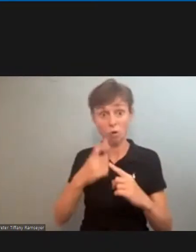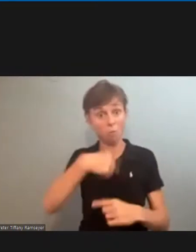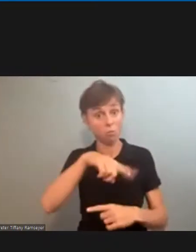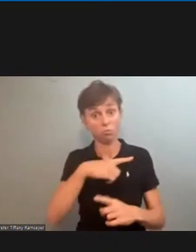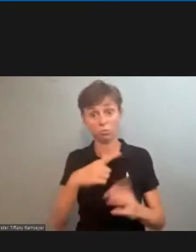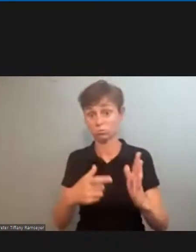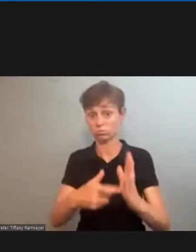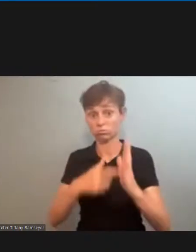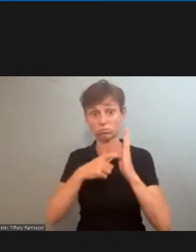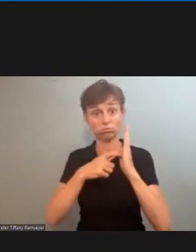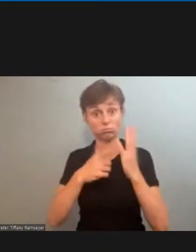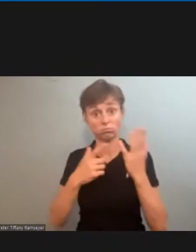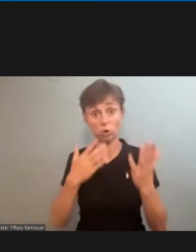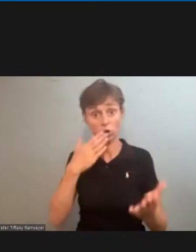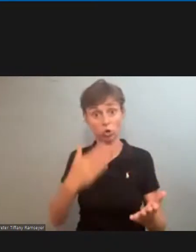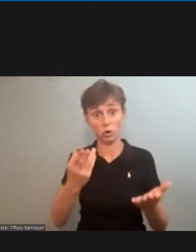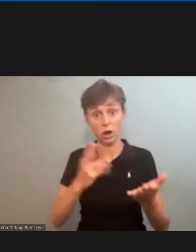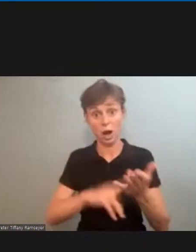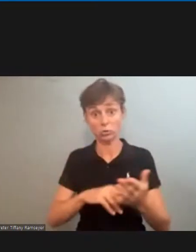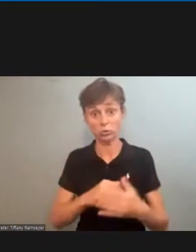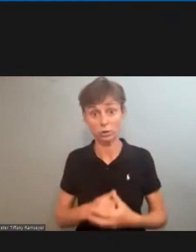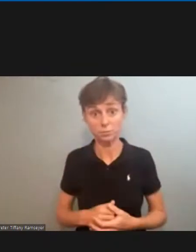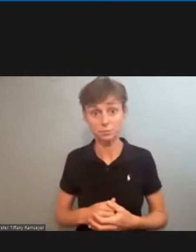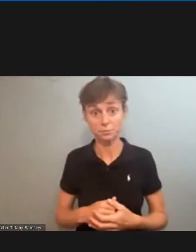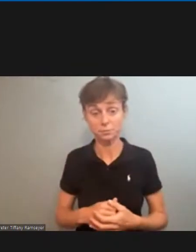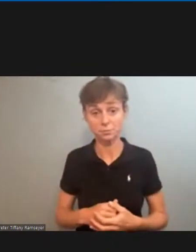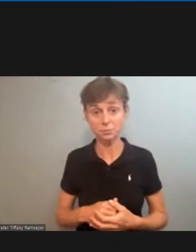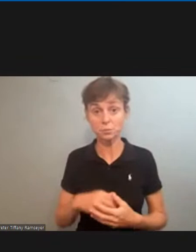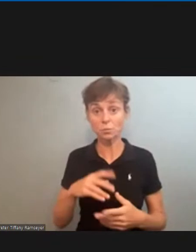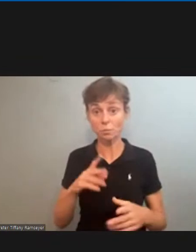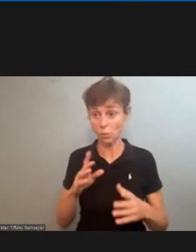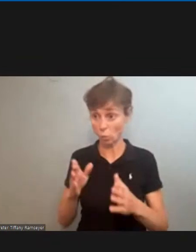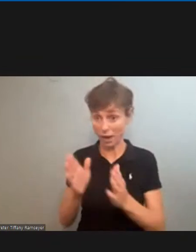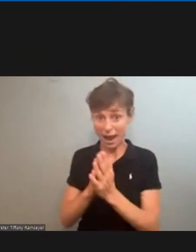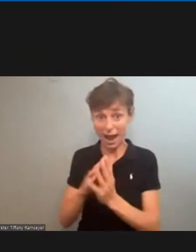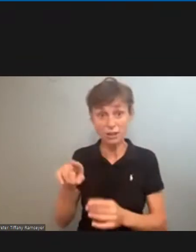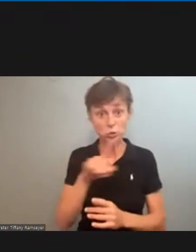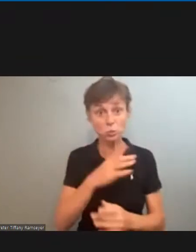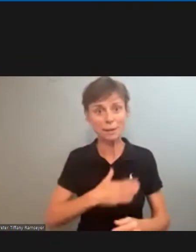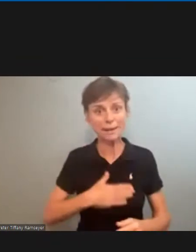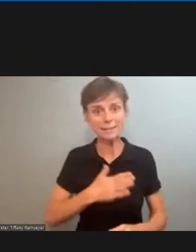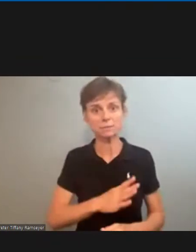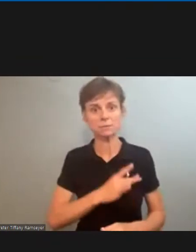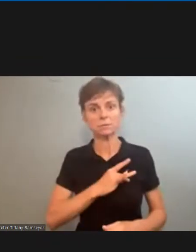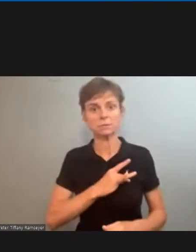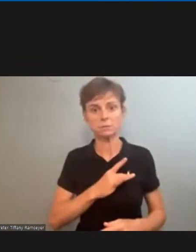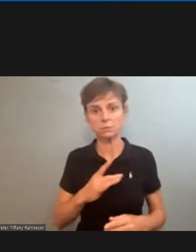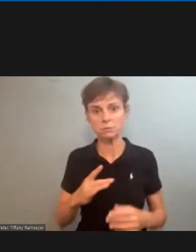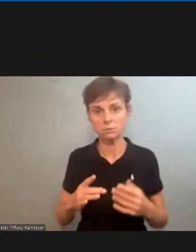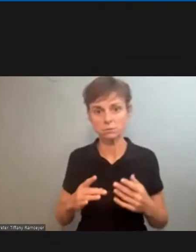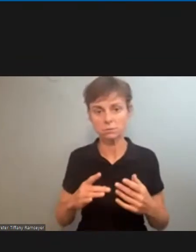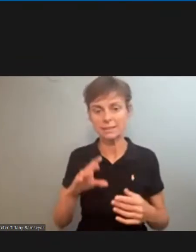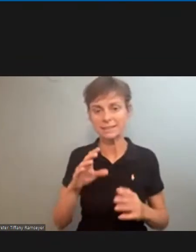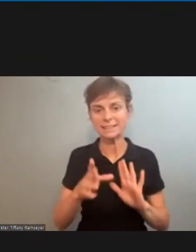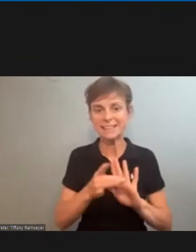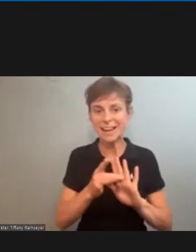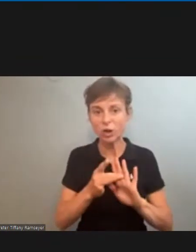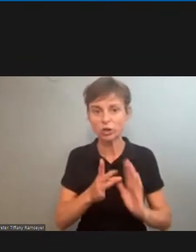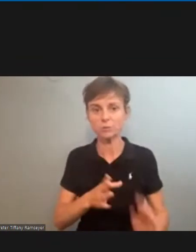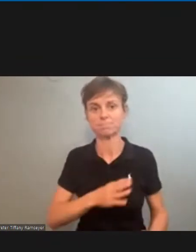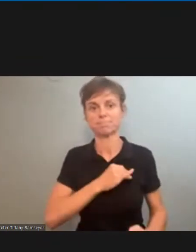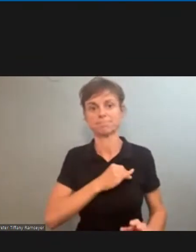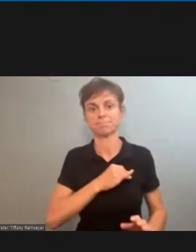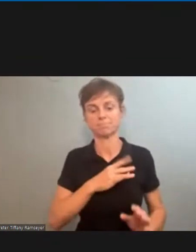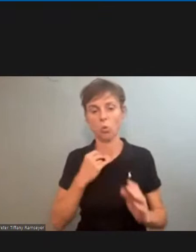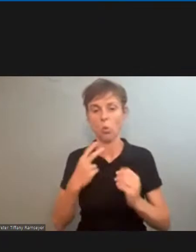demand a good contract so when we ask people to wear stickers when we ask people to put on t-shirts when we ask people to wear wristband when